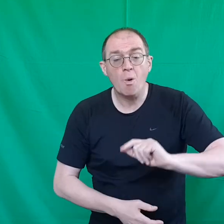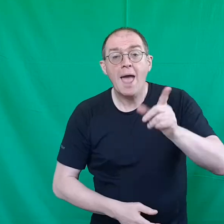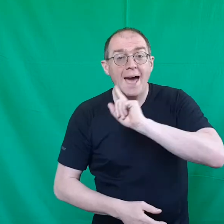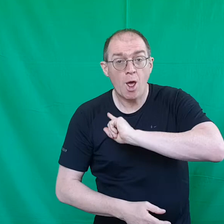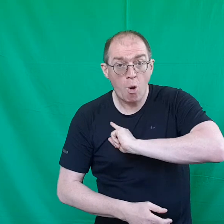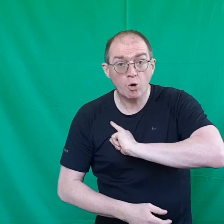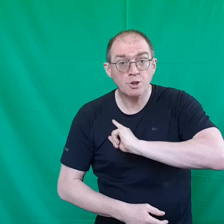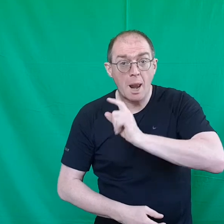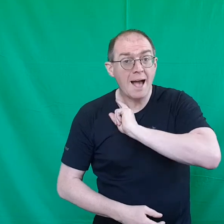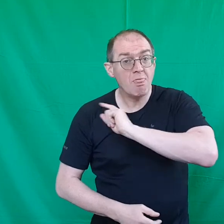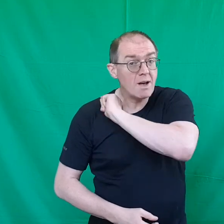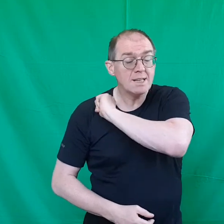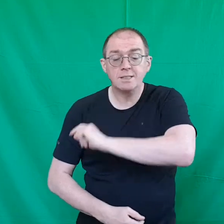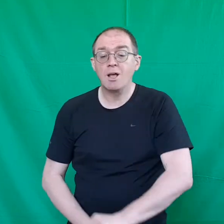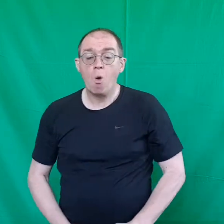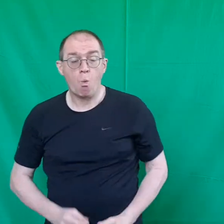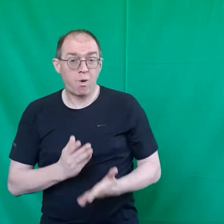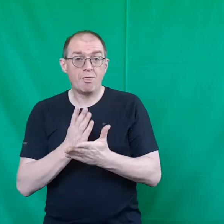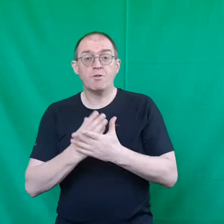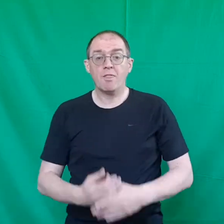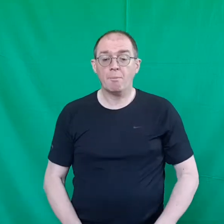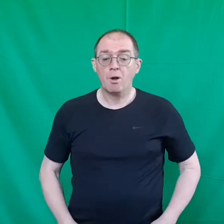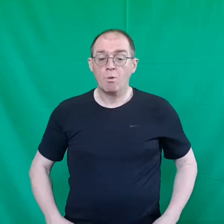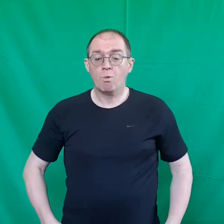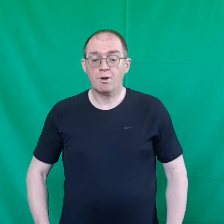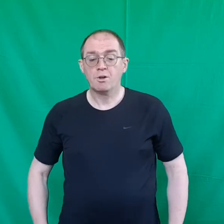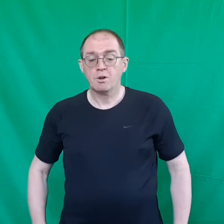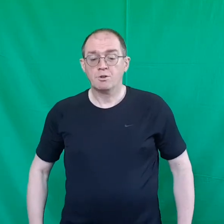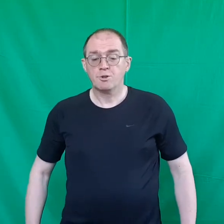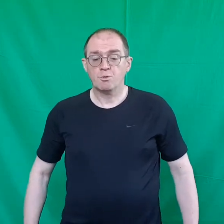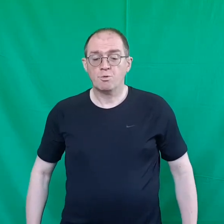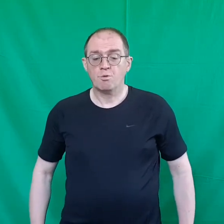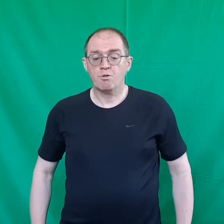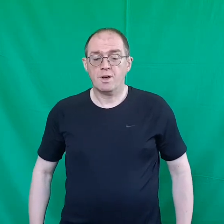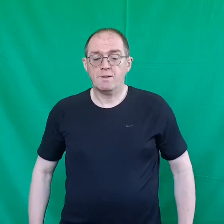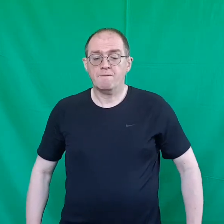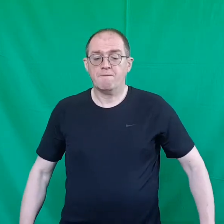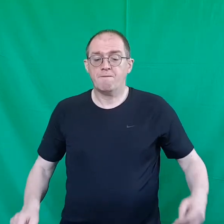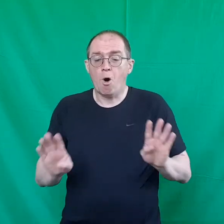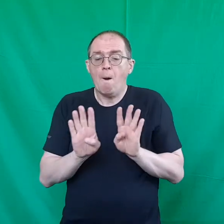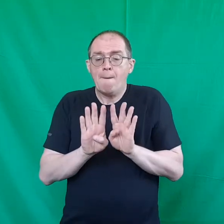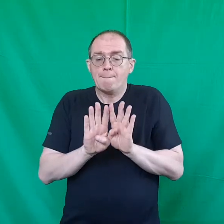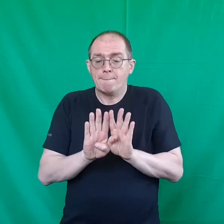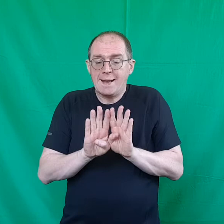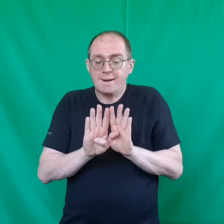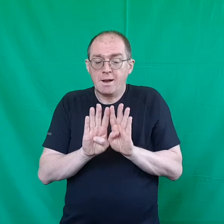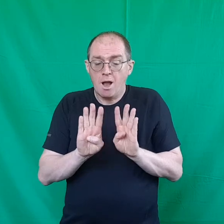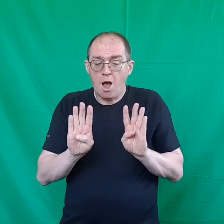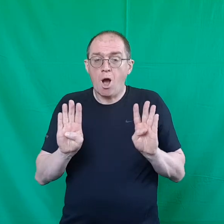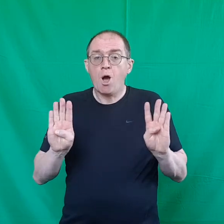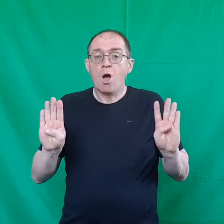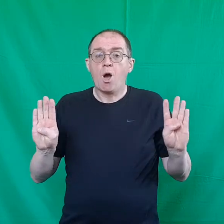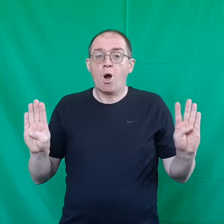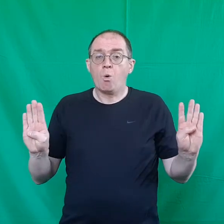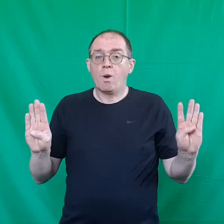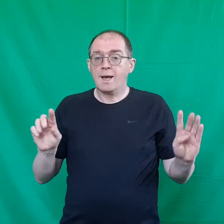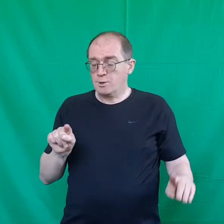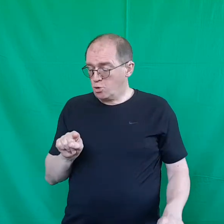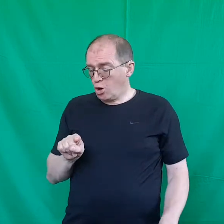and it looks like this with rhythm one two three four make a hole in your